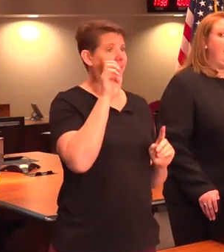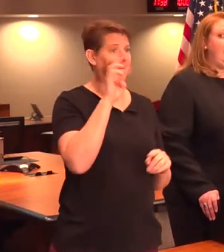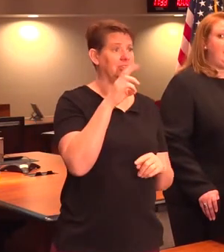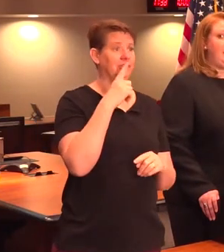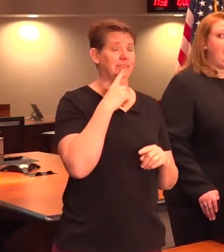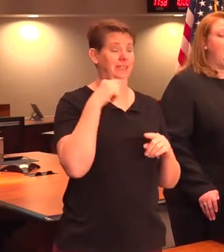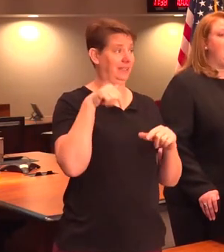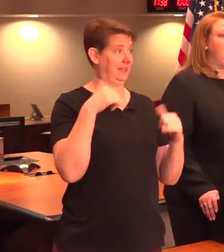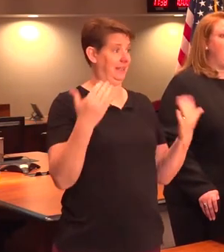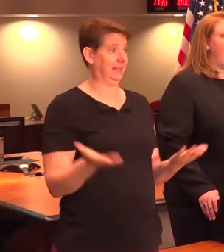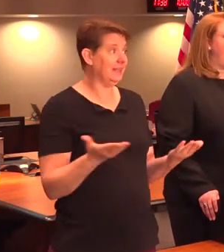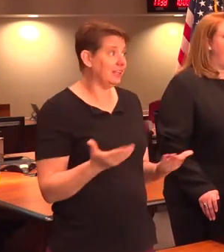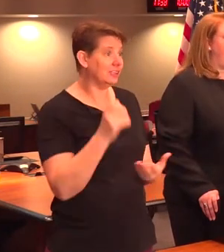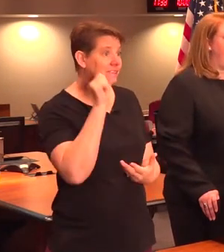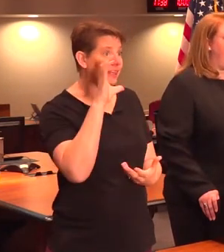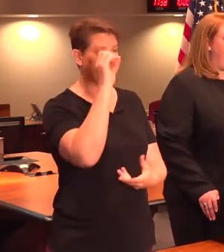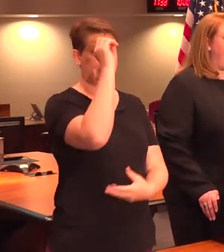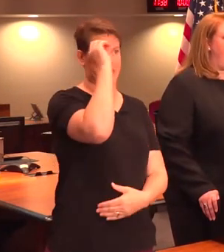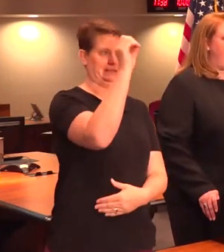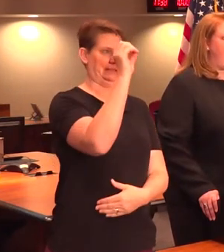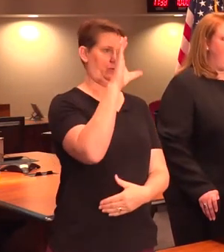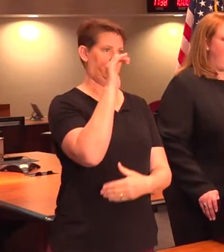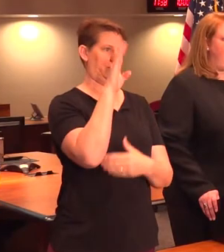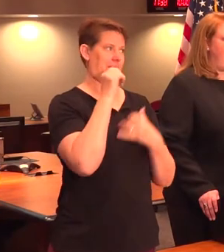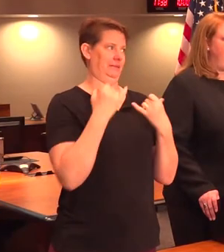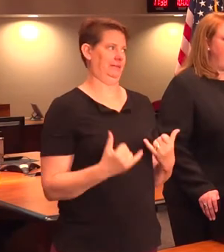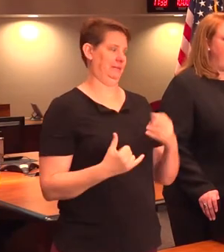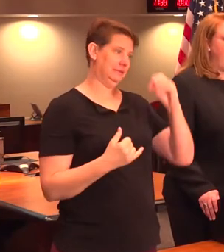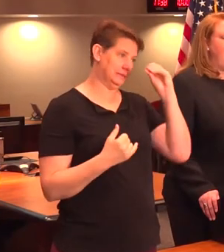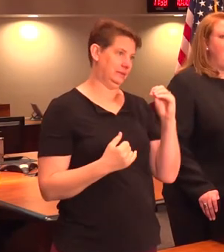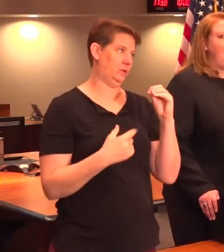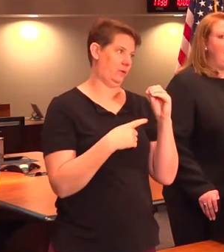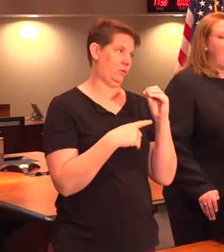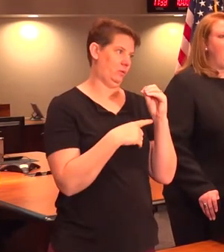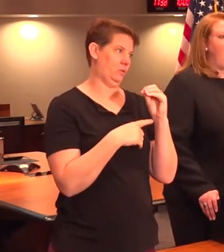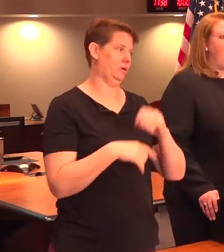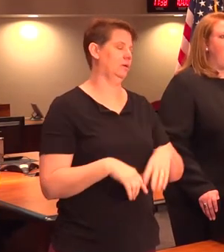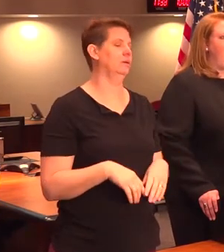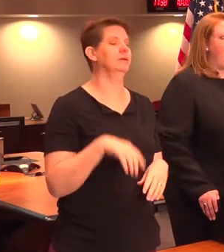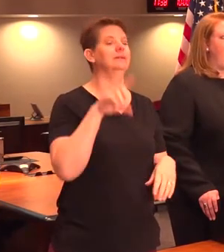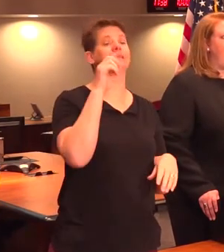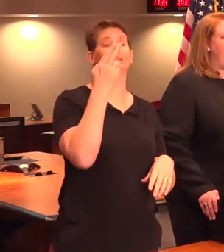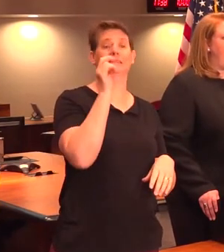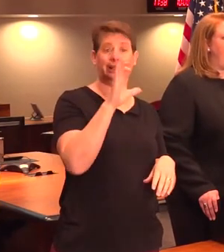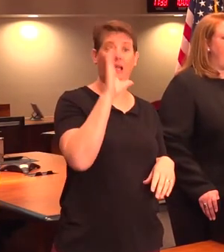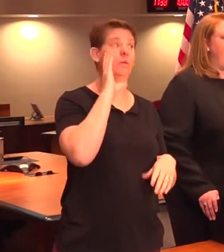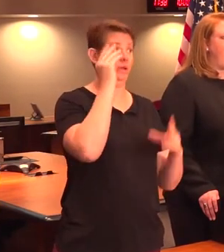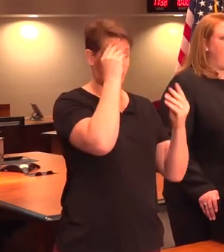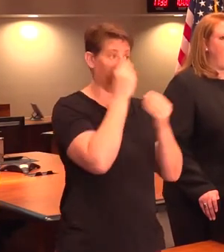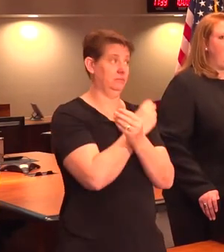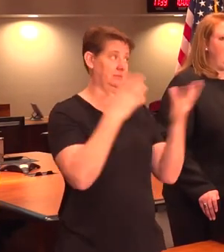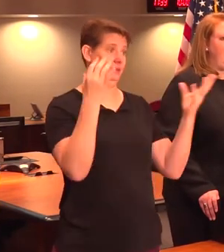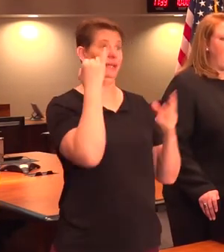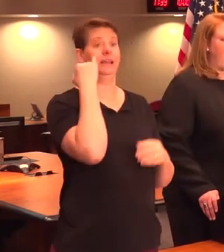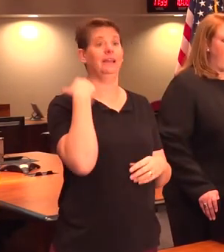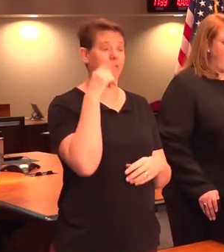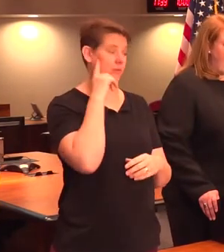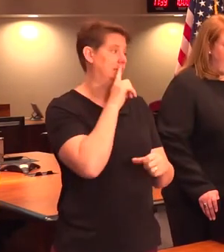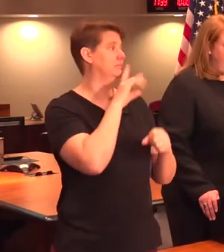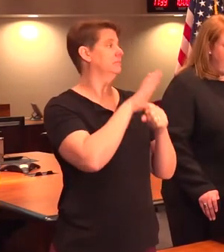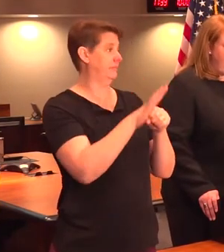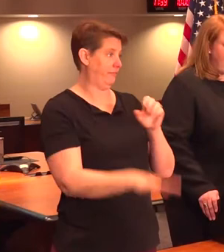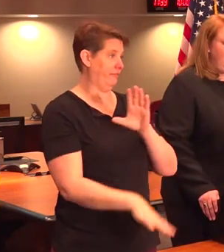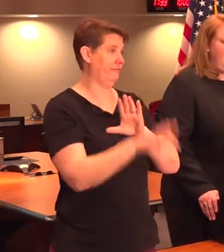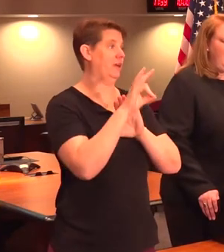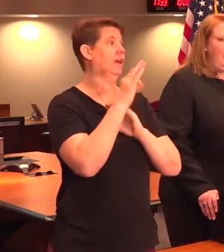There are no cases confirmed in South Carolina at this time. DHEC will notify the public if there were to be a confirmed